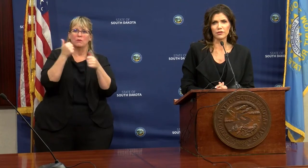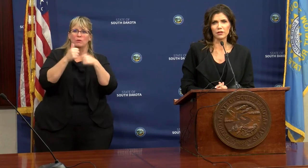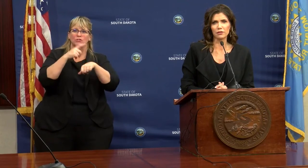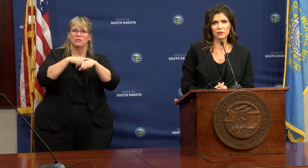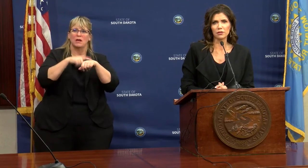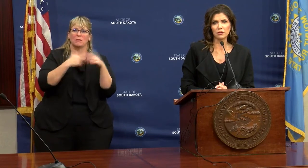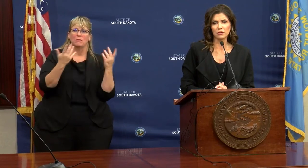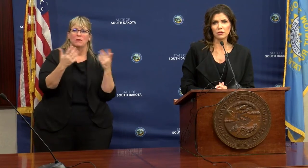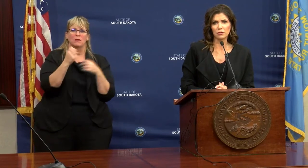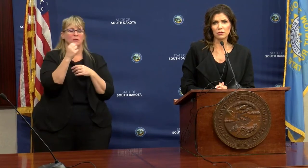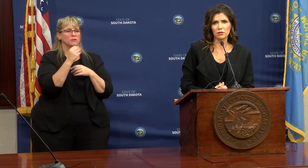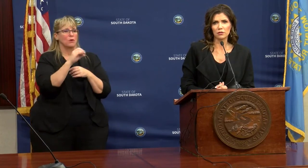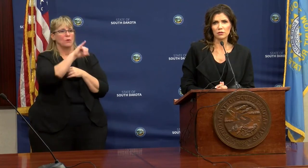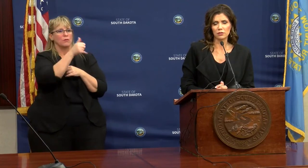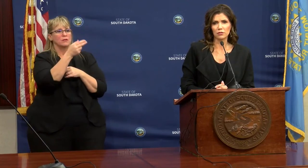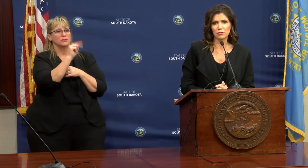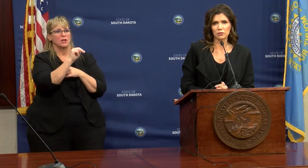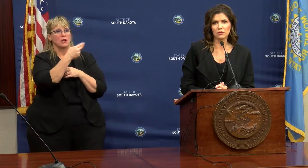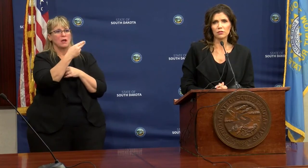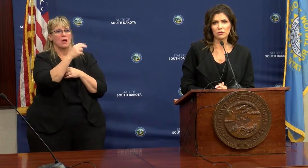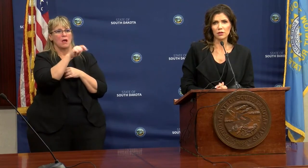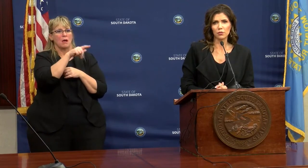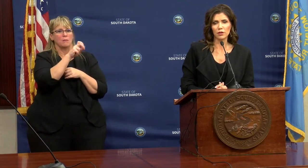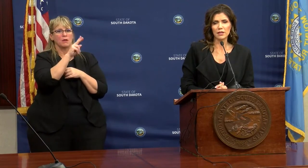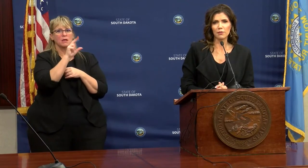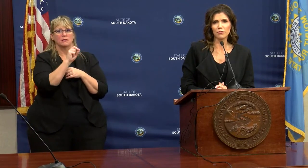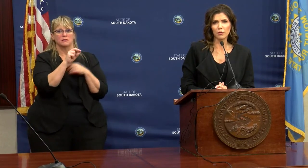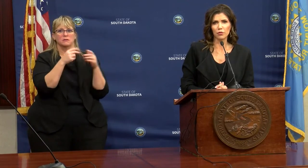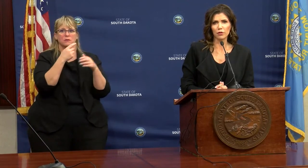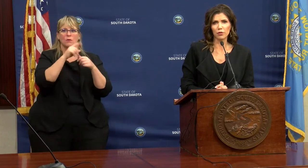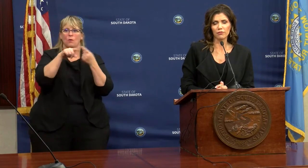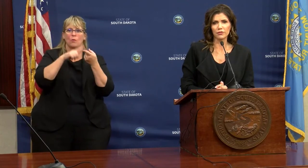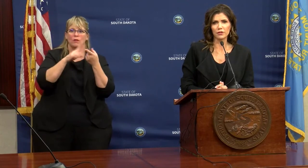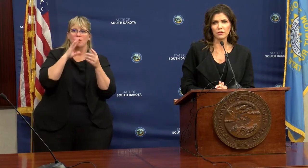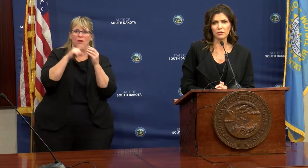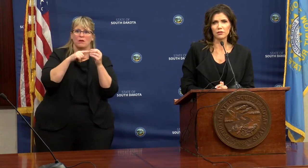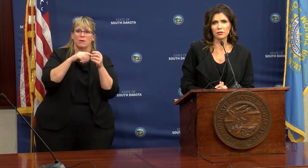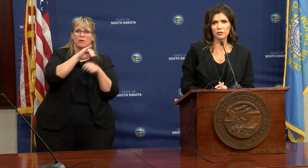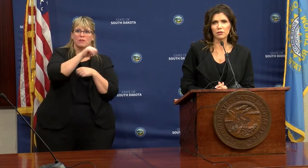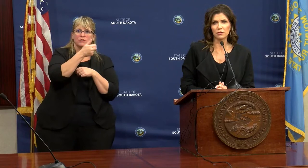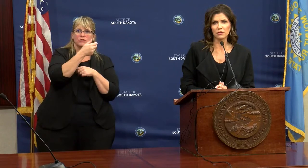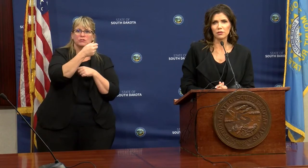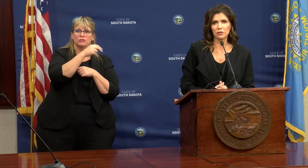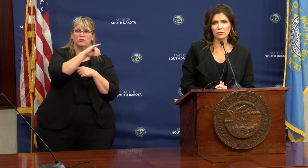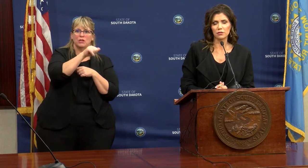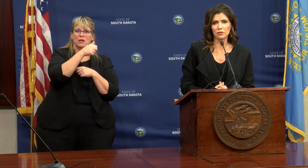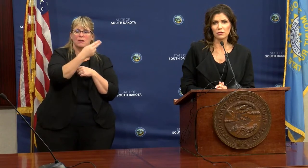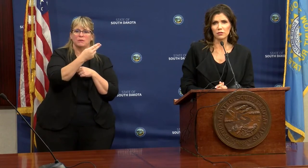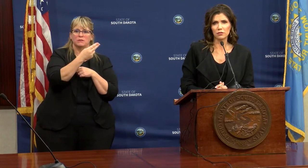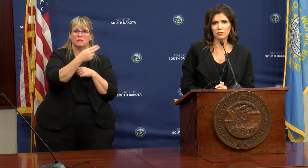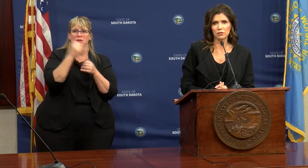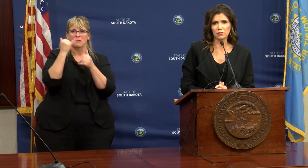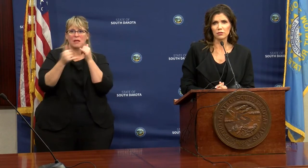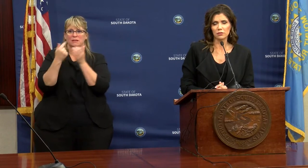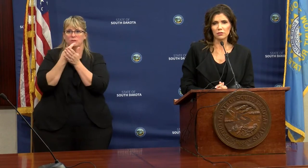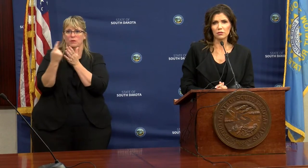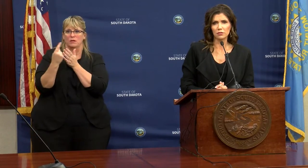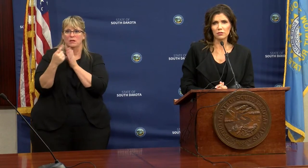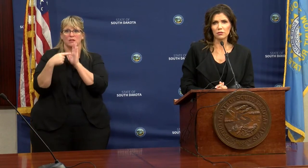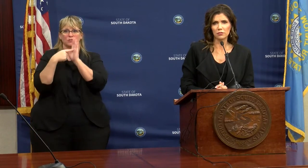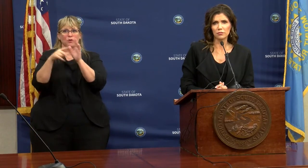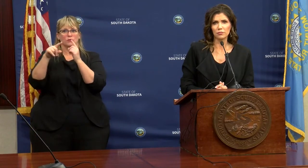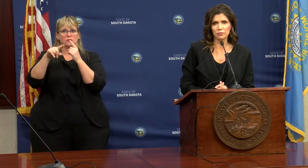are you referencing? So the Johns Hopkins ones, I just looked at that, you know. what time frame are they referencing? Well, within the last week it showed positivity rates at